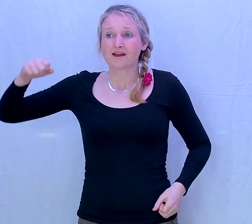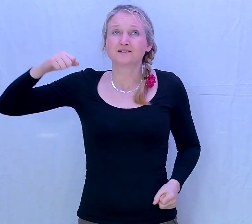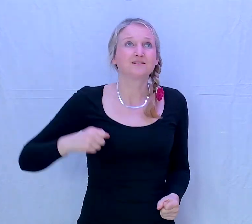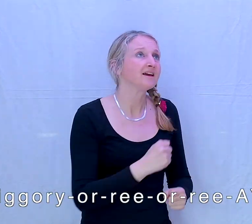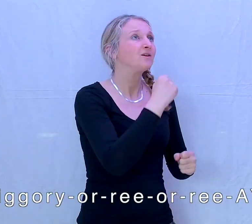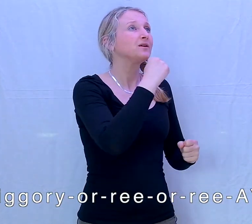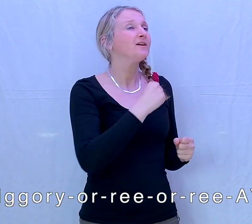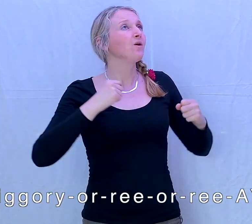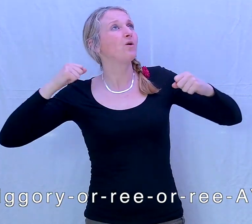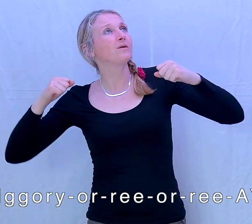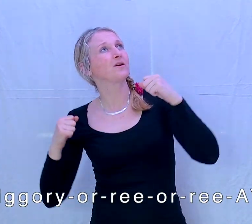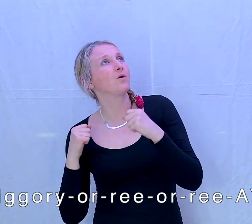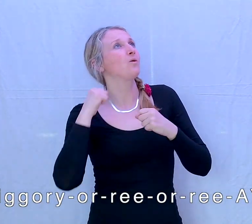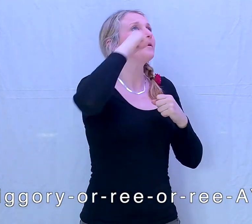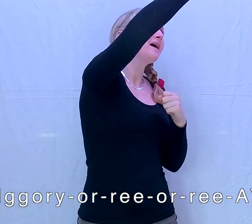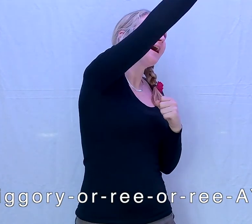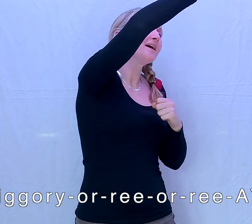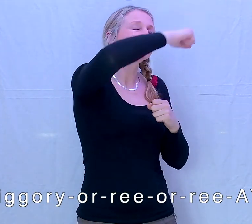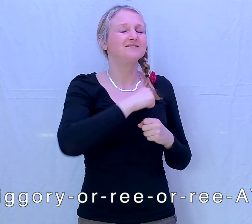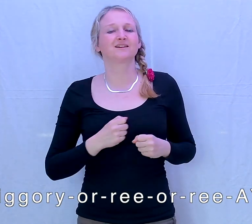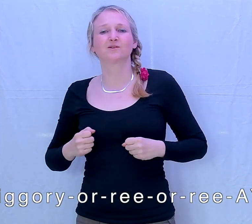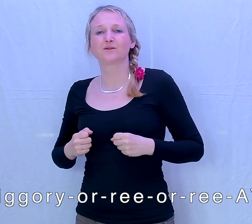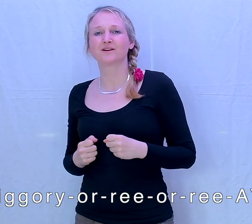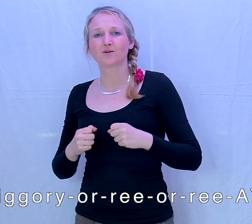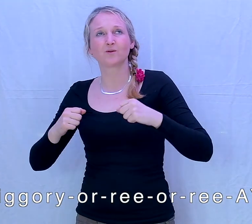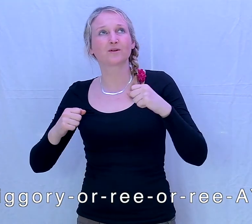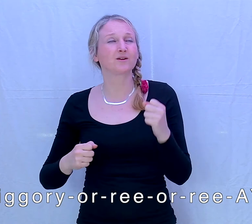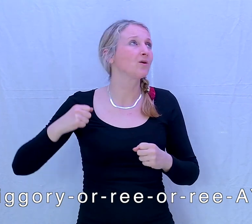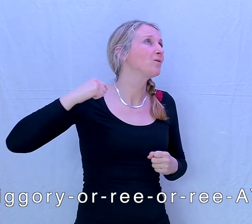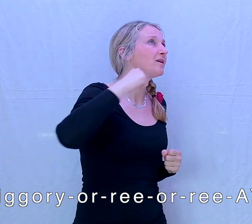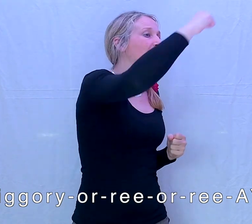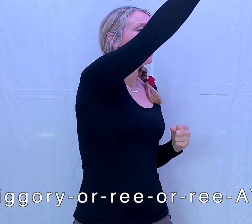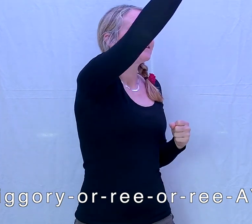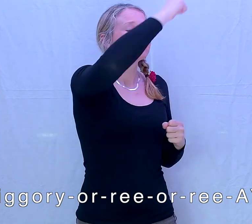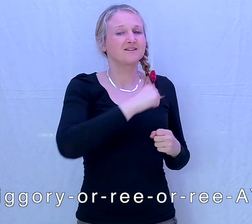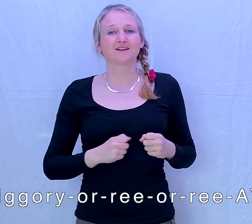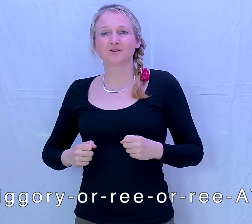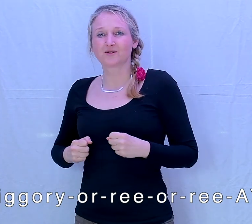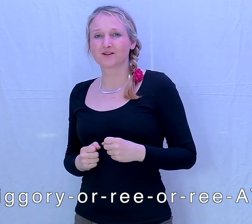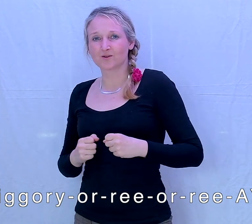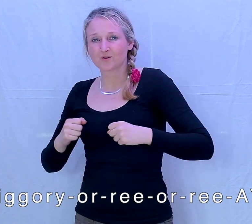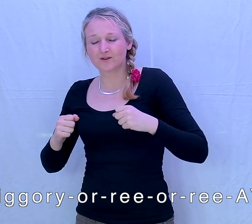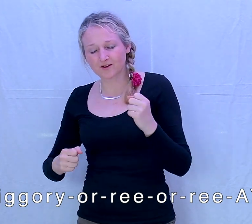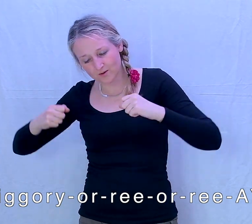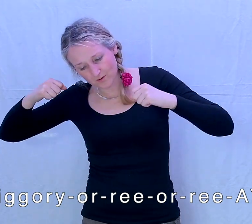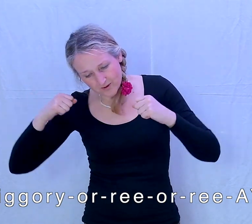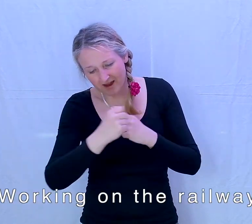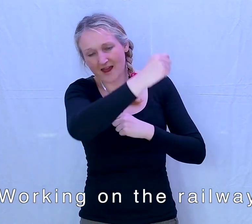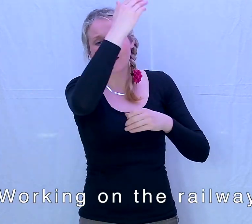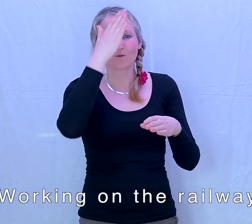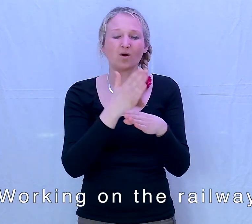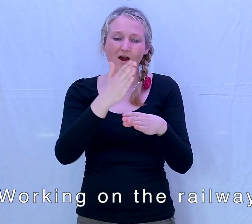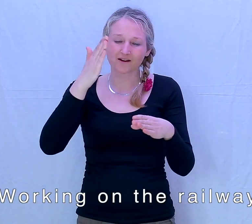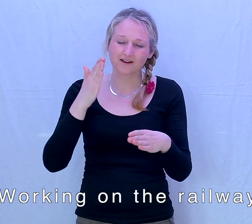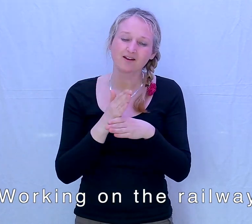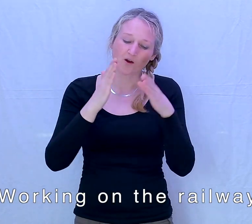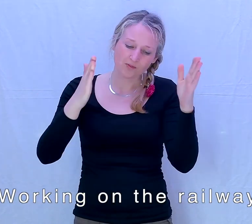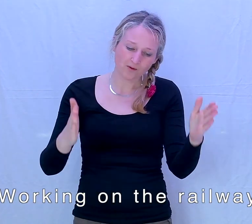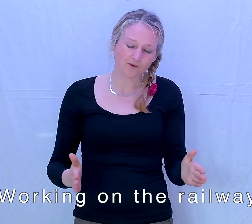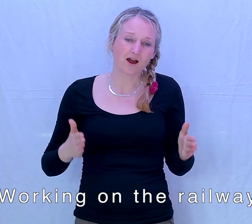Tiggery-orey-orey-orey-ay Tiggery-orey-orey-ay Tiggery-orey-orey-ay Working on the